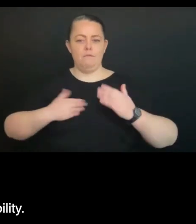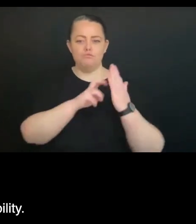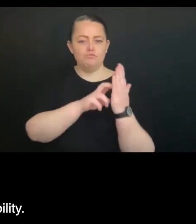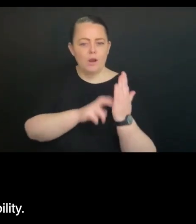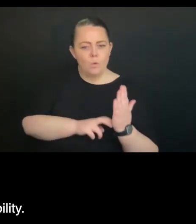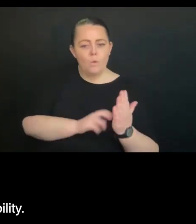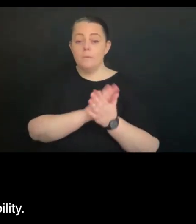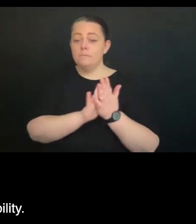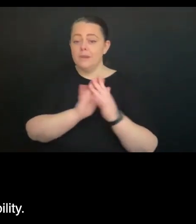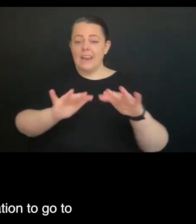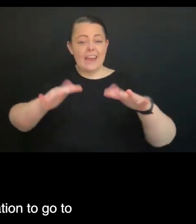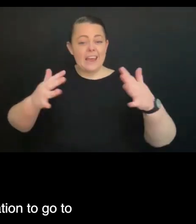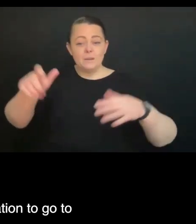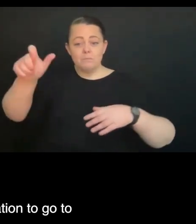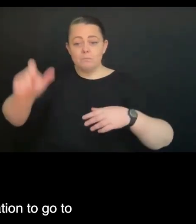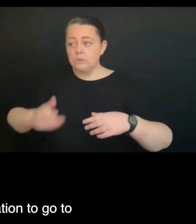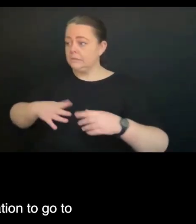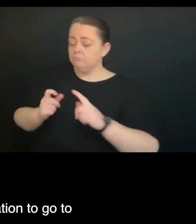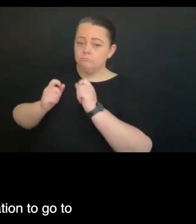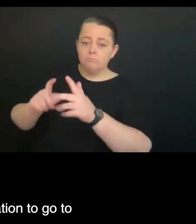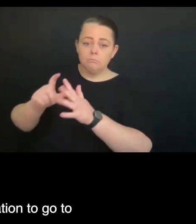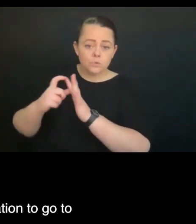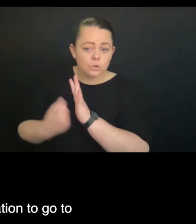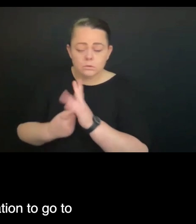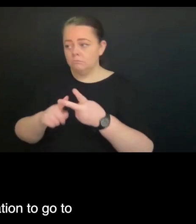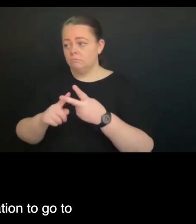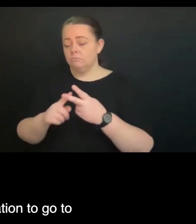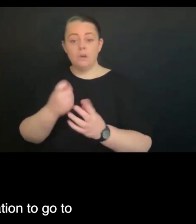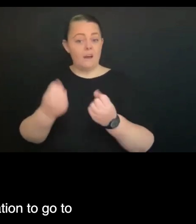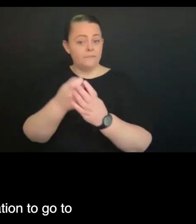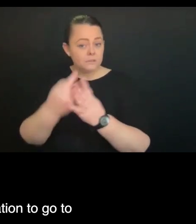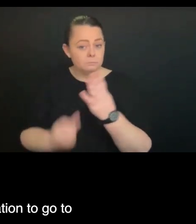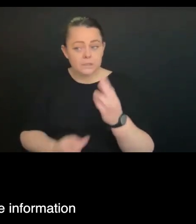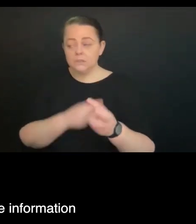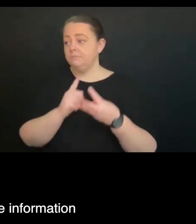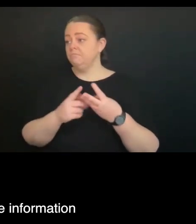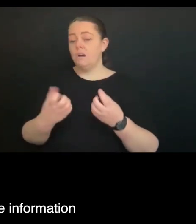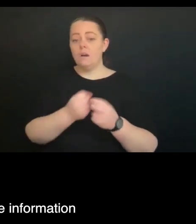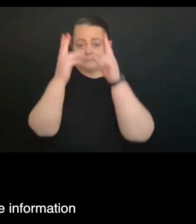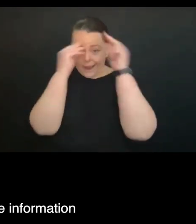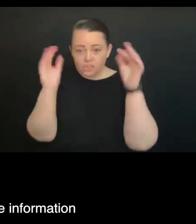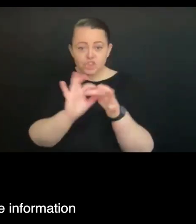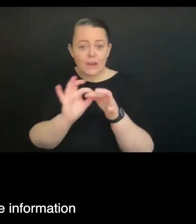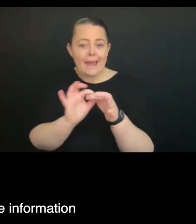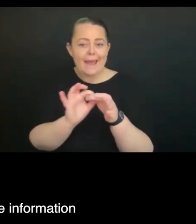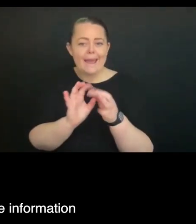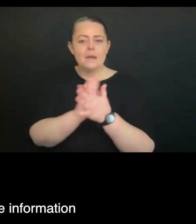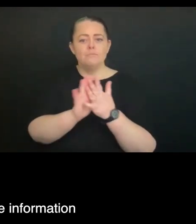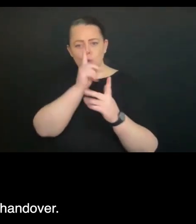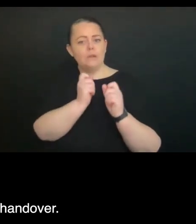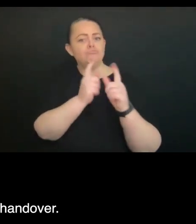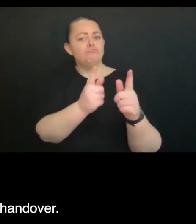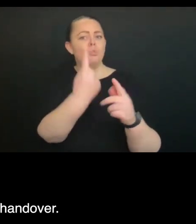in disability. It's an opportunity for information to go to providers so that we don't lose